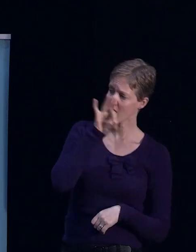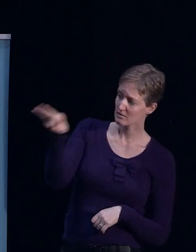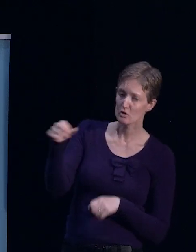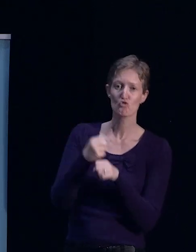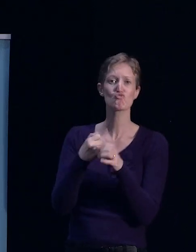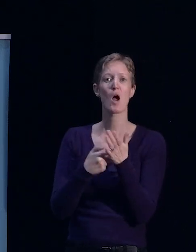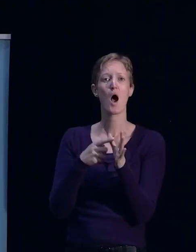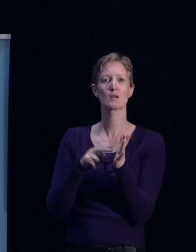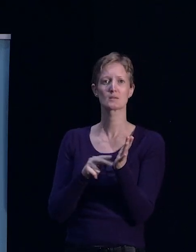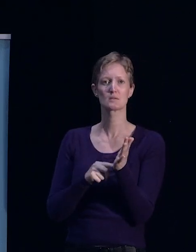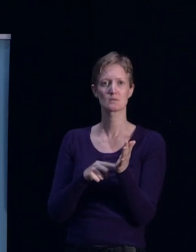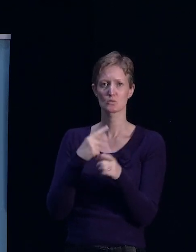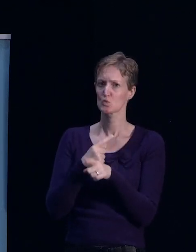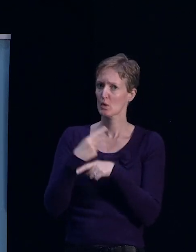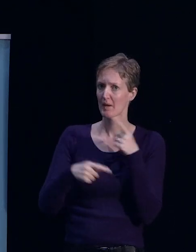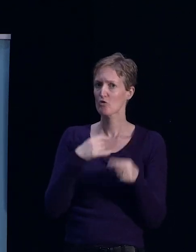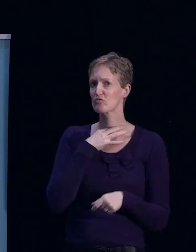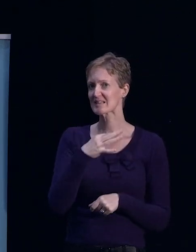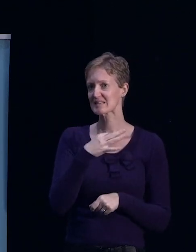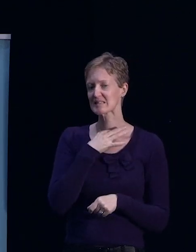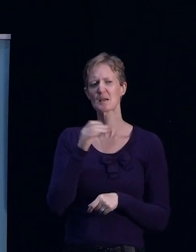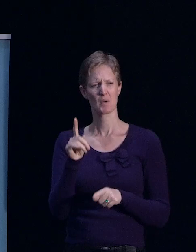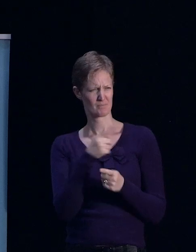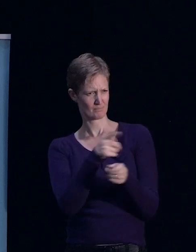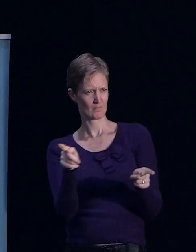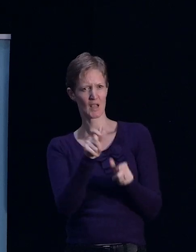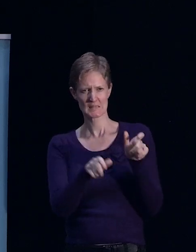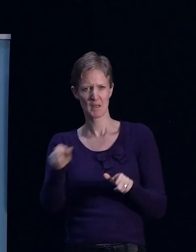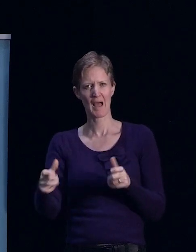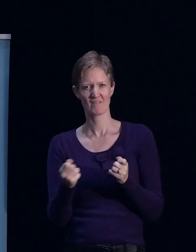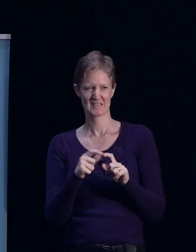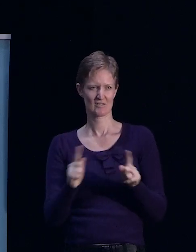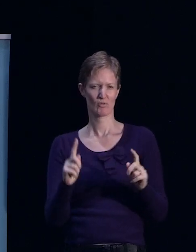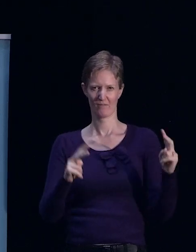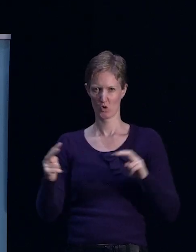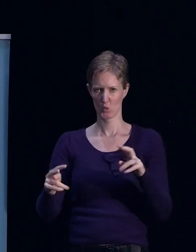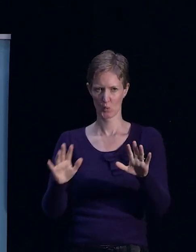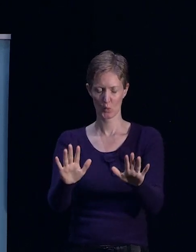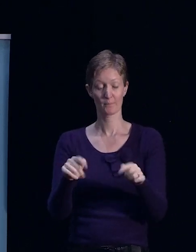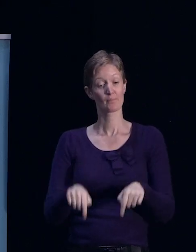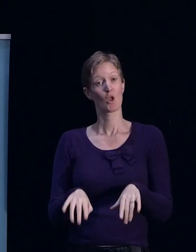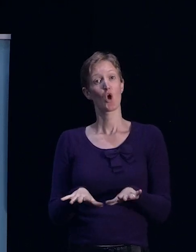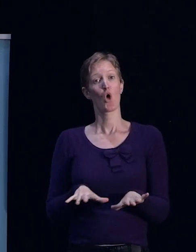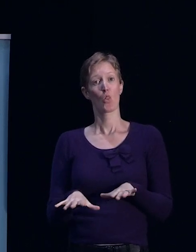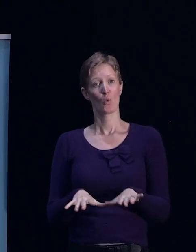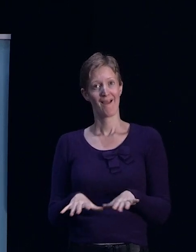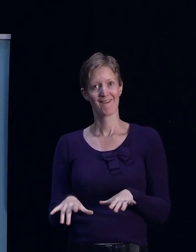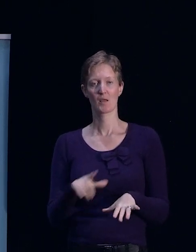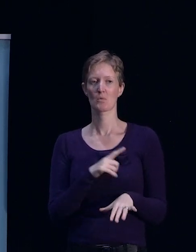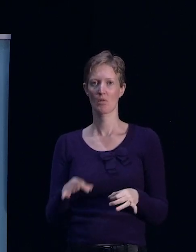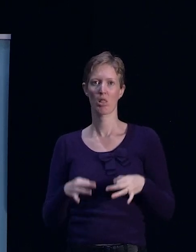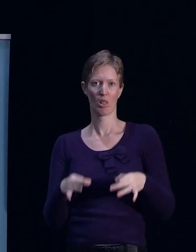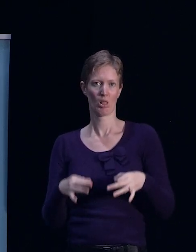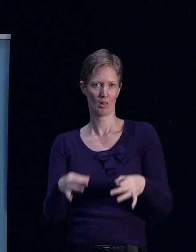really, for you as a customer, there's a couple of sides of things. Obviously, this earthquake, you know, with delays in settlement